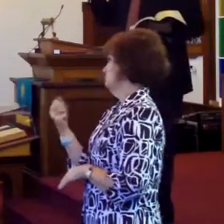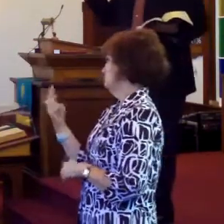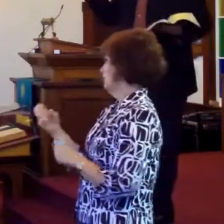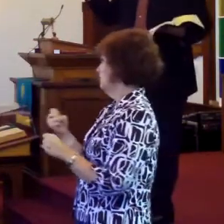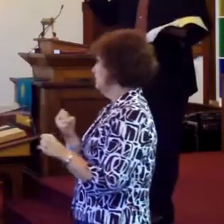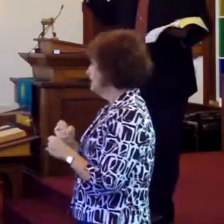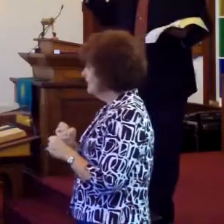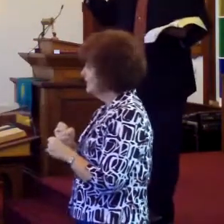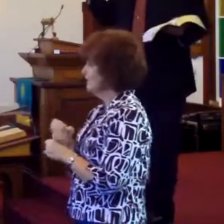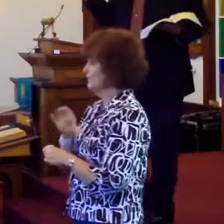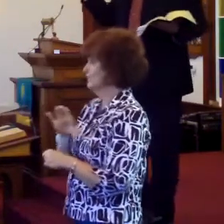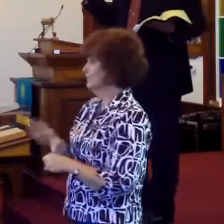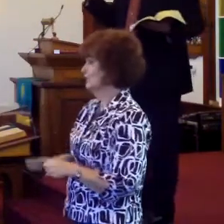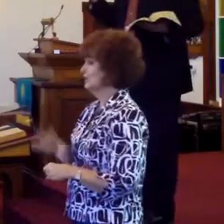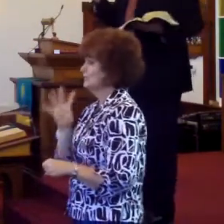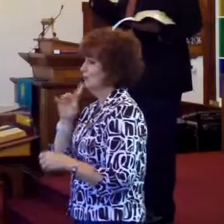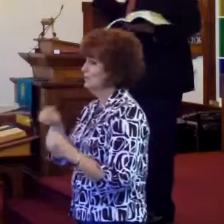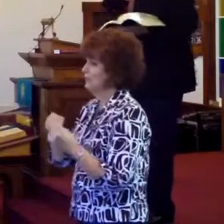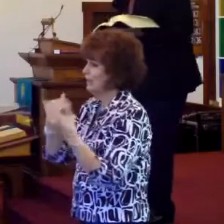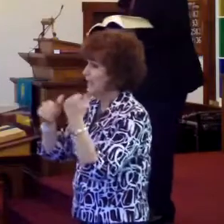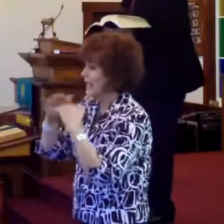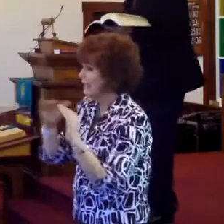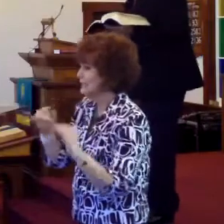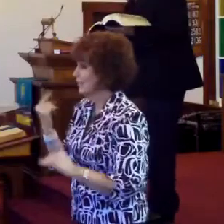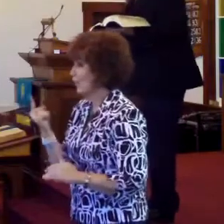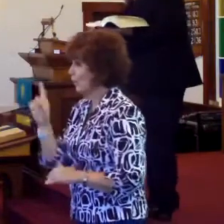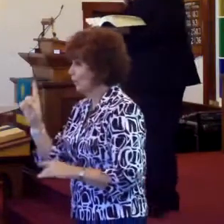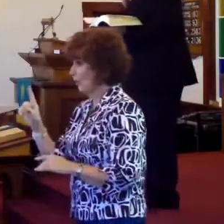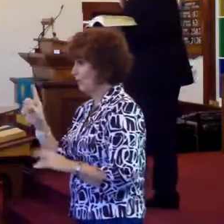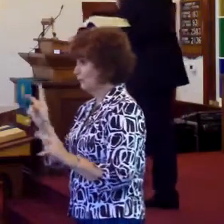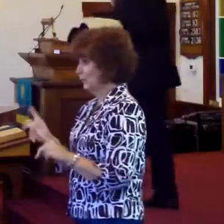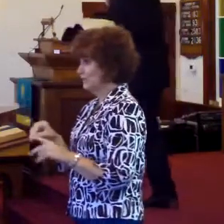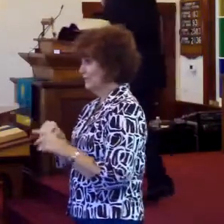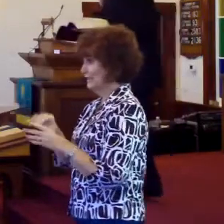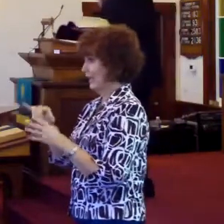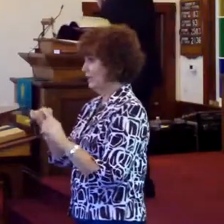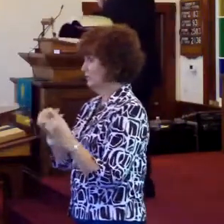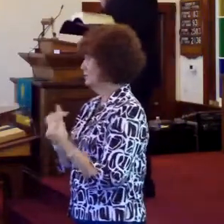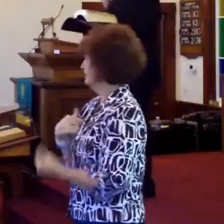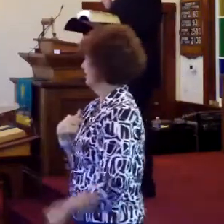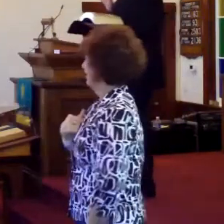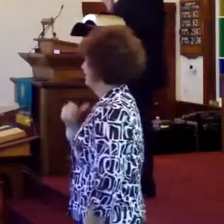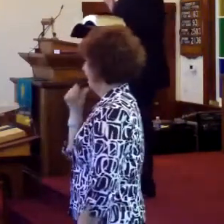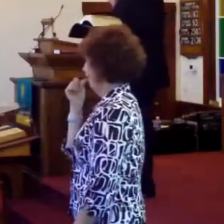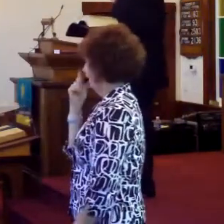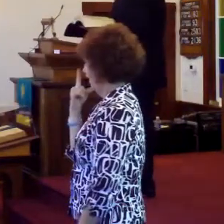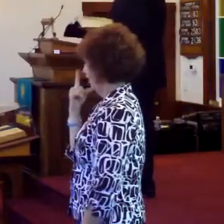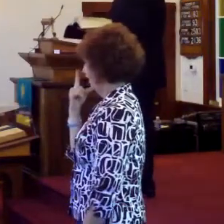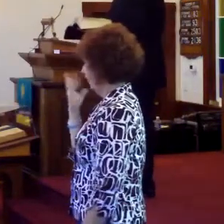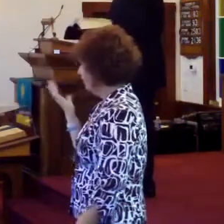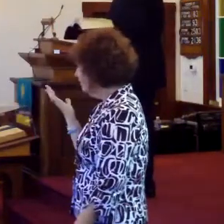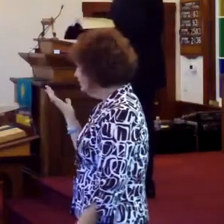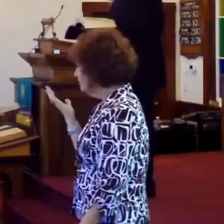Christ has talked about heaven. He's talked about everything. And there's always one in the group that says, what?